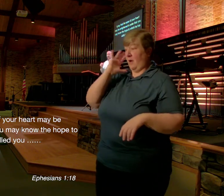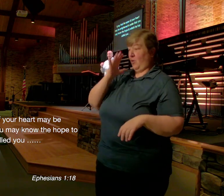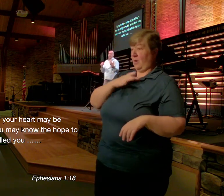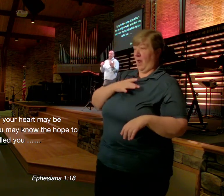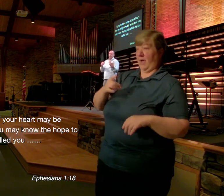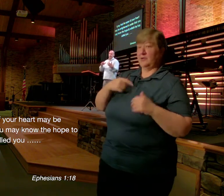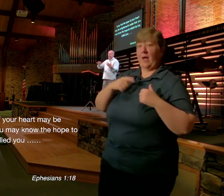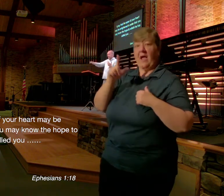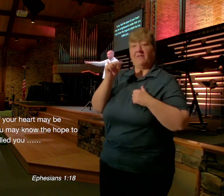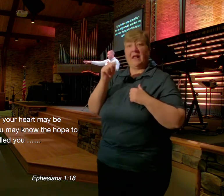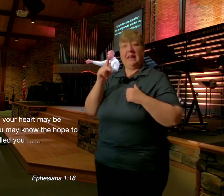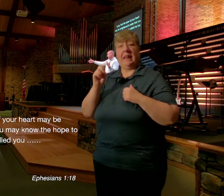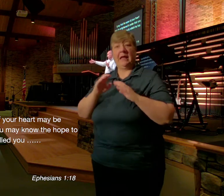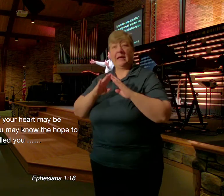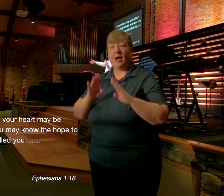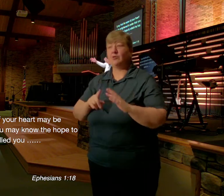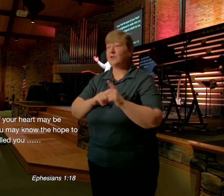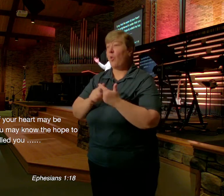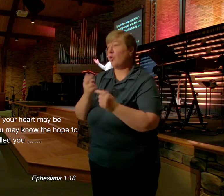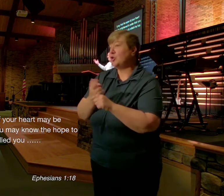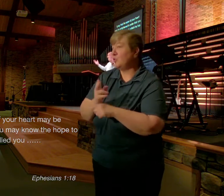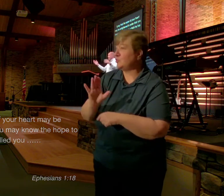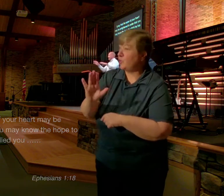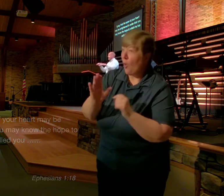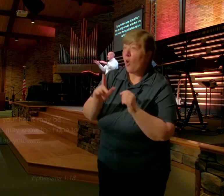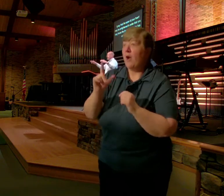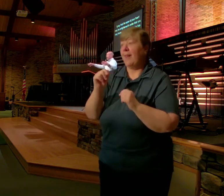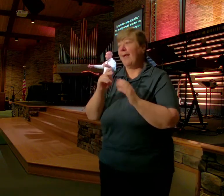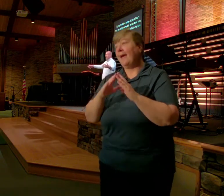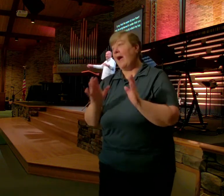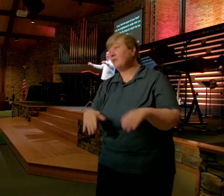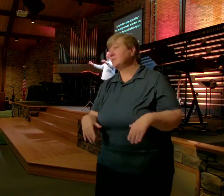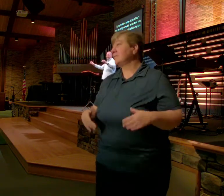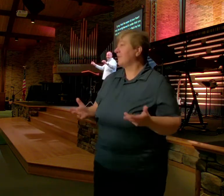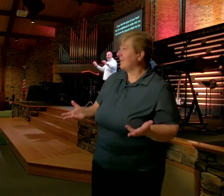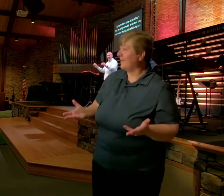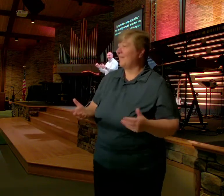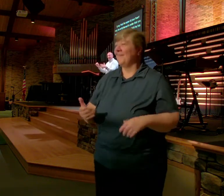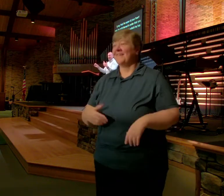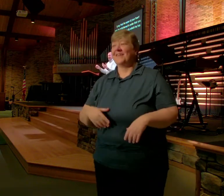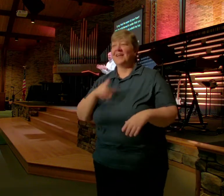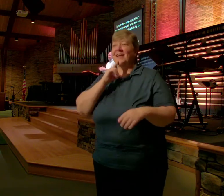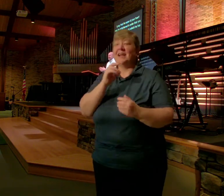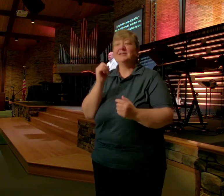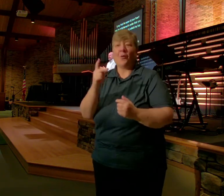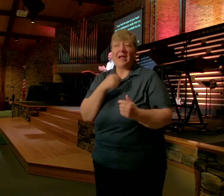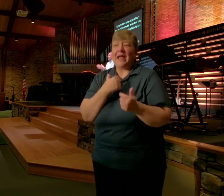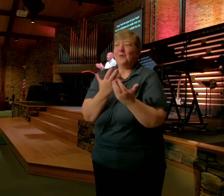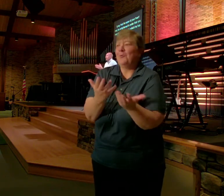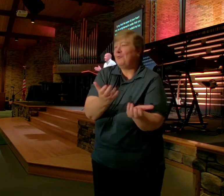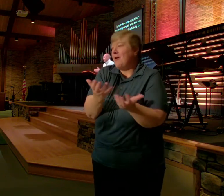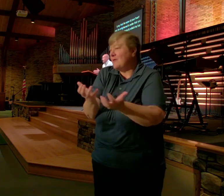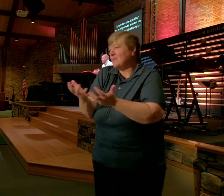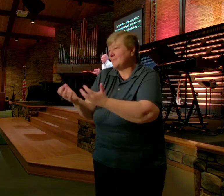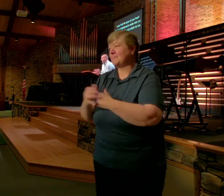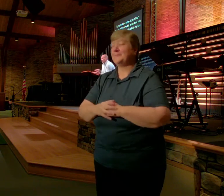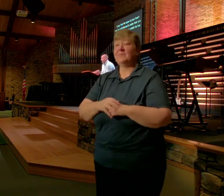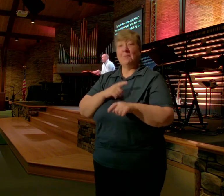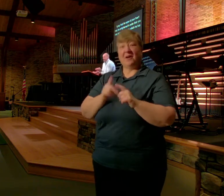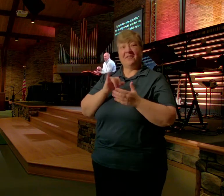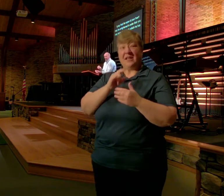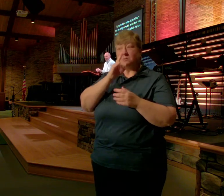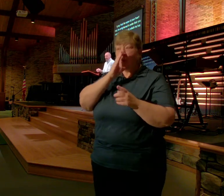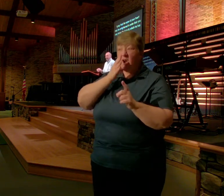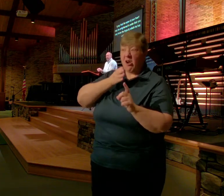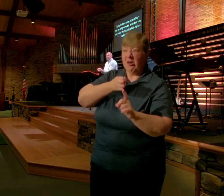lake House Whenever I want I mean It's okay It's okay To want those Things But if that's Where our Ultimate Hope is